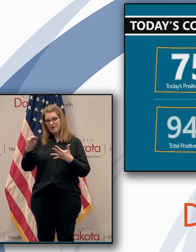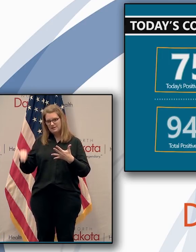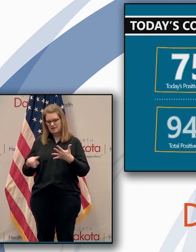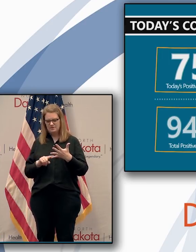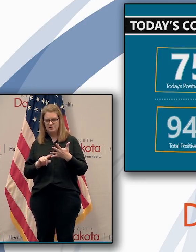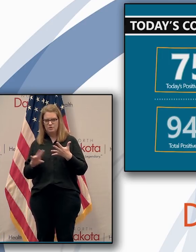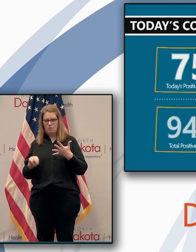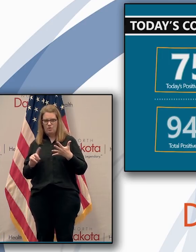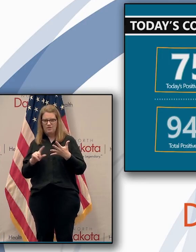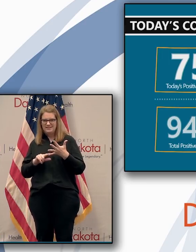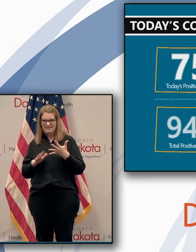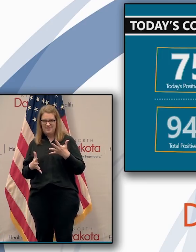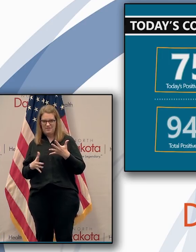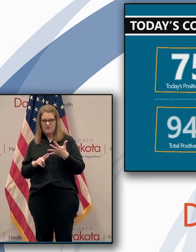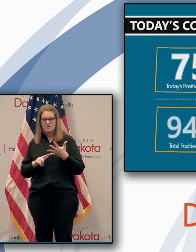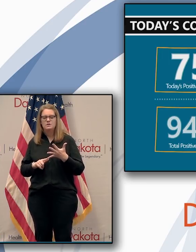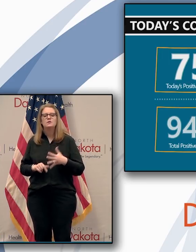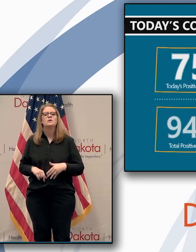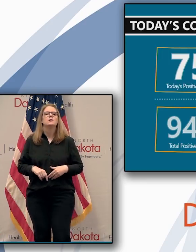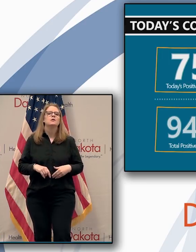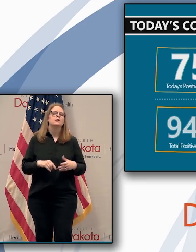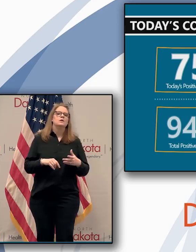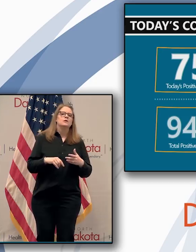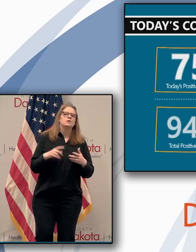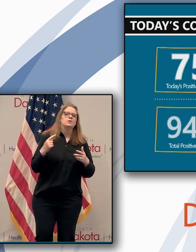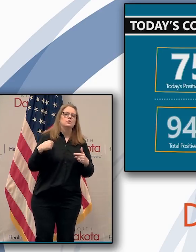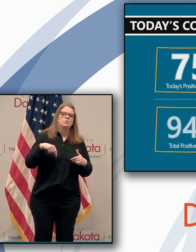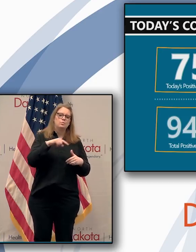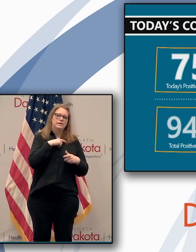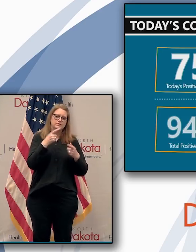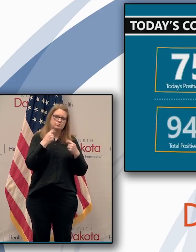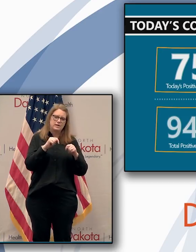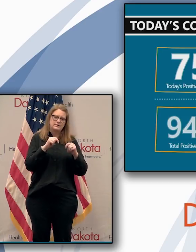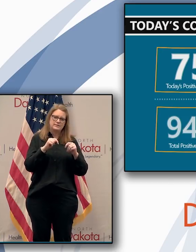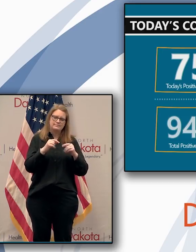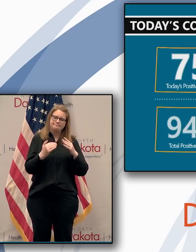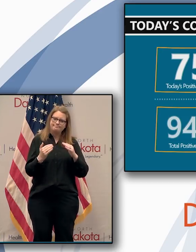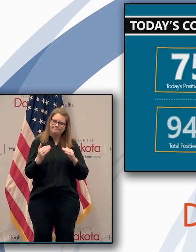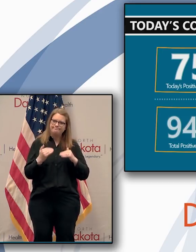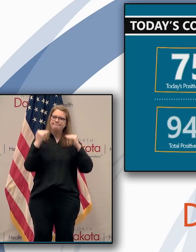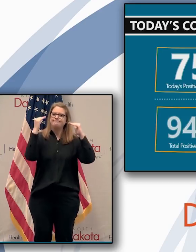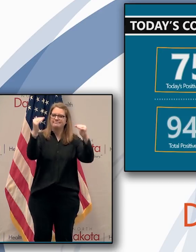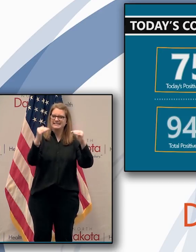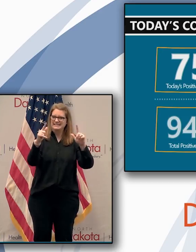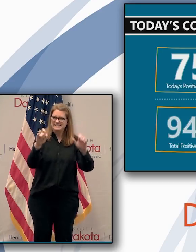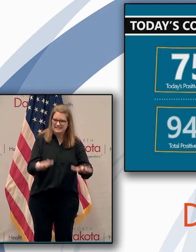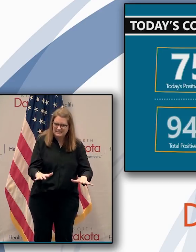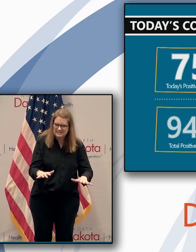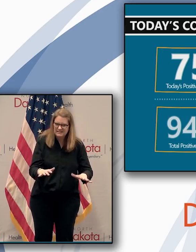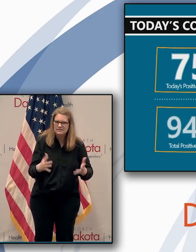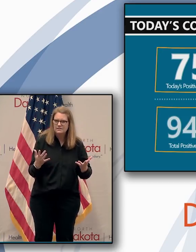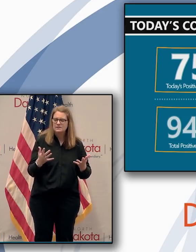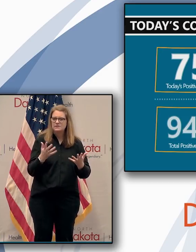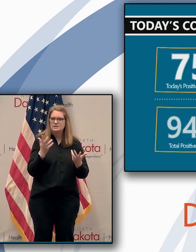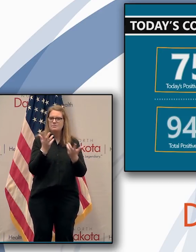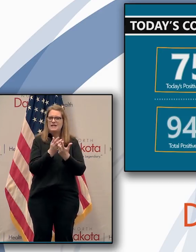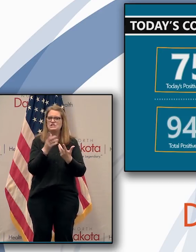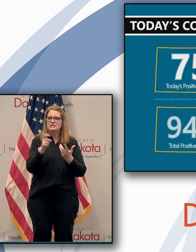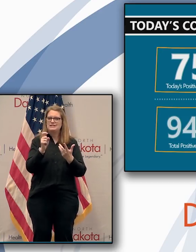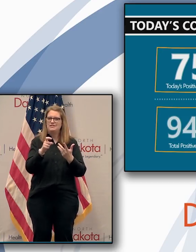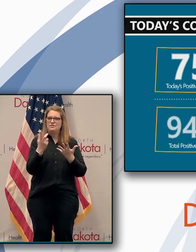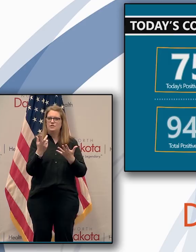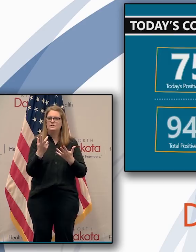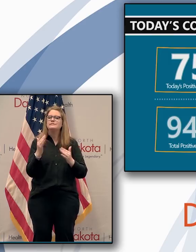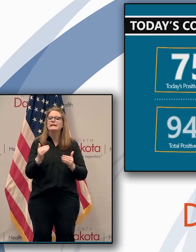We continue to work in increasing our testing rates to more closely match this need for increased capacity and we're happy to